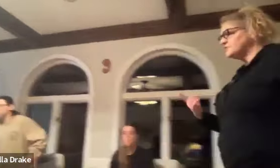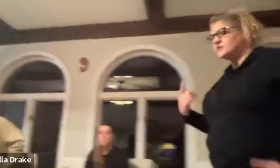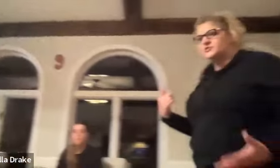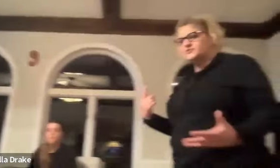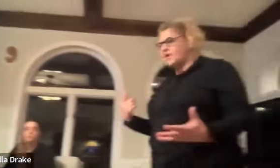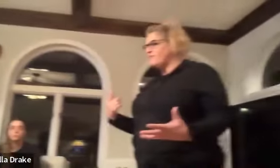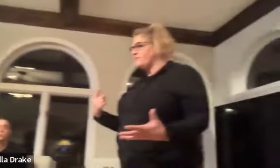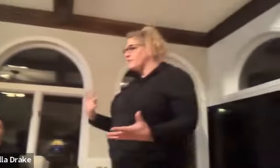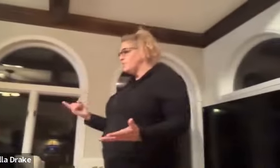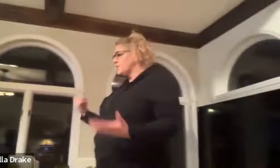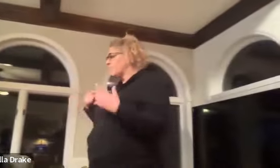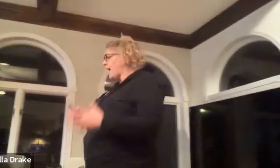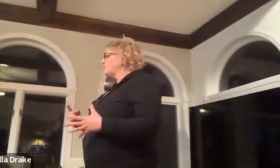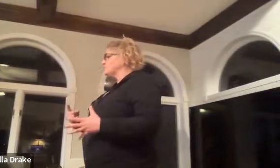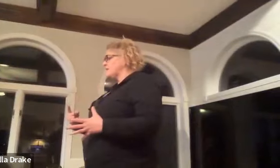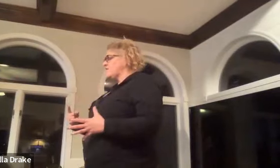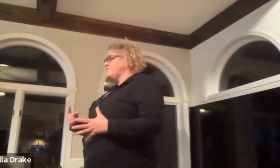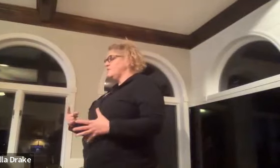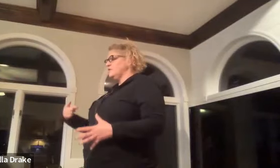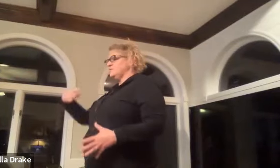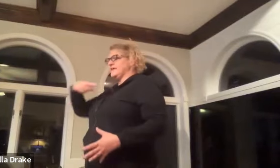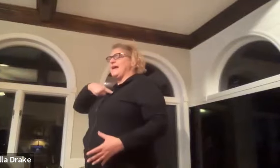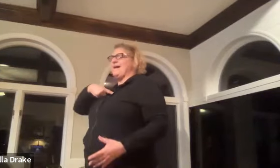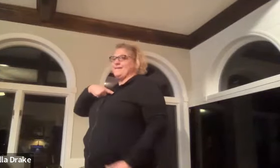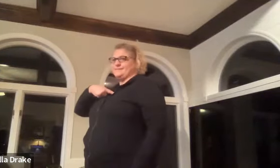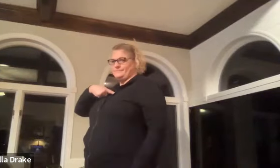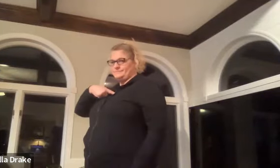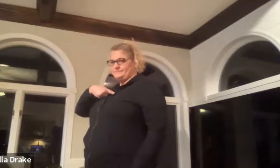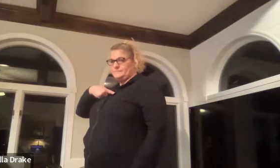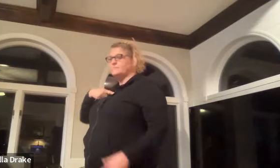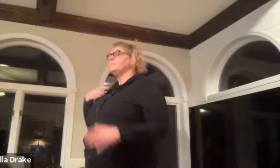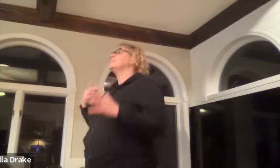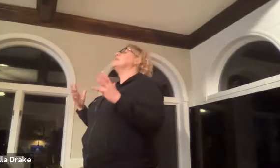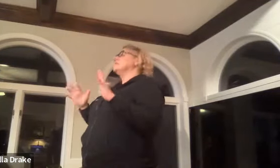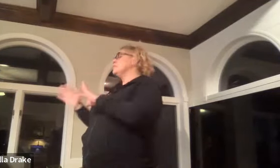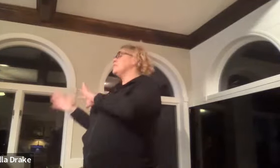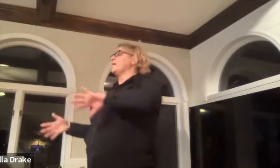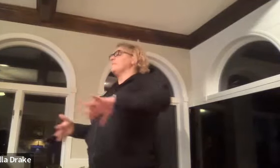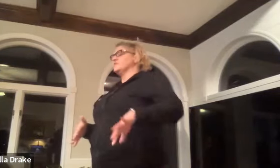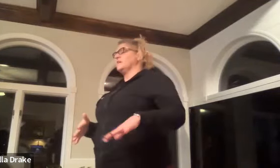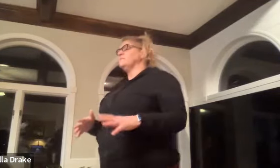you talk to yourself we talk about yourself you say i let me back up for a second